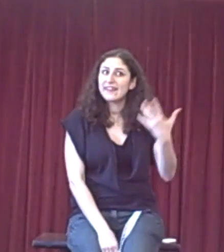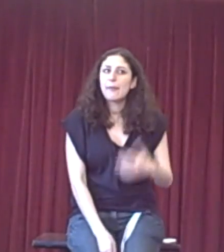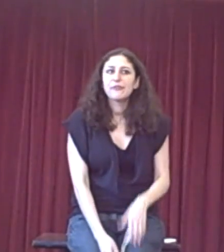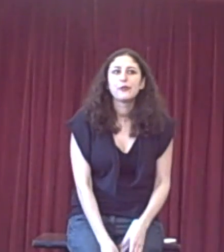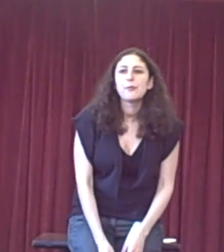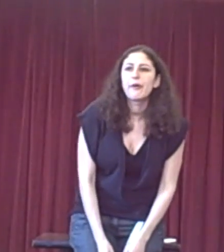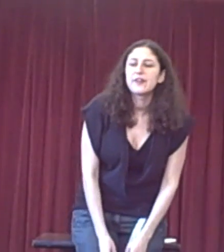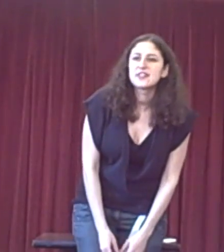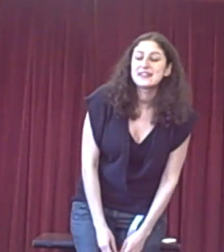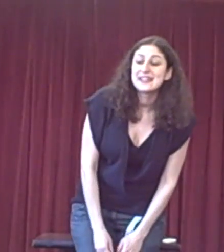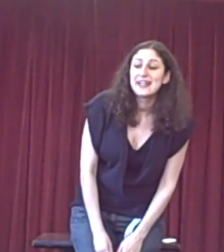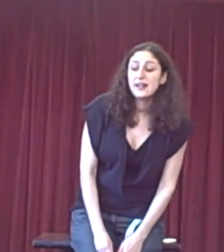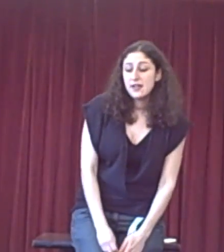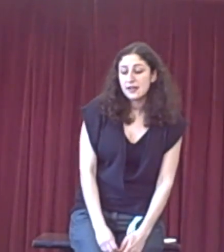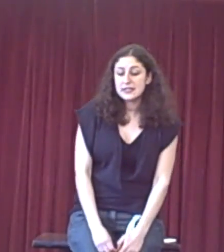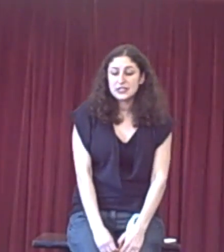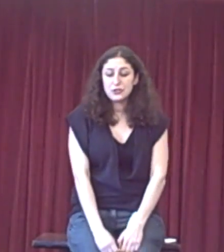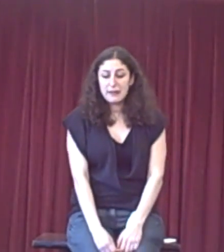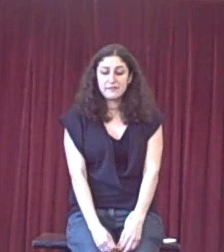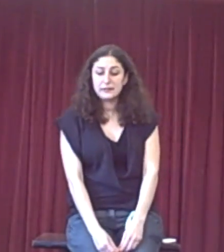that before you prioritize hitting an additional benefit.